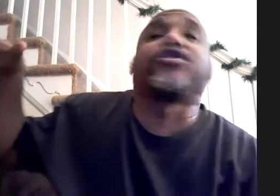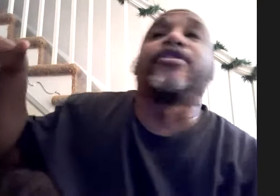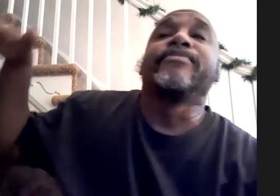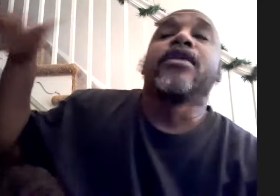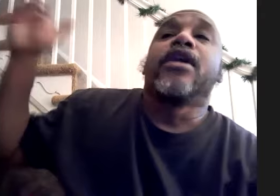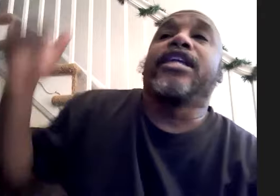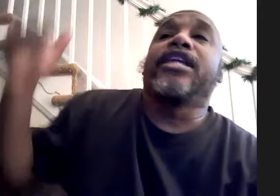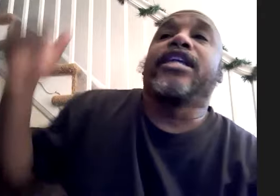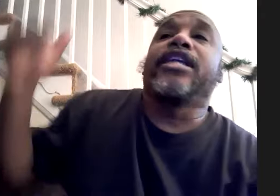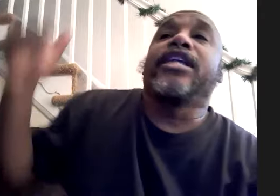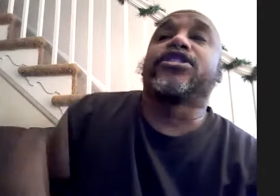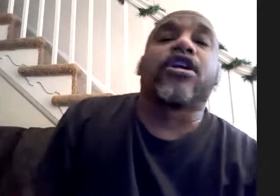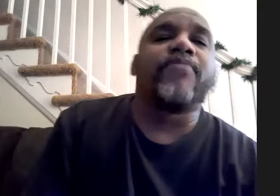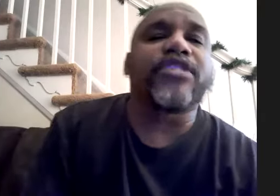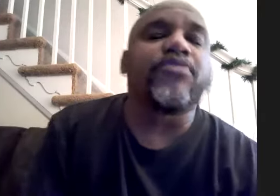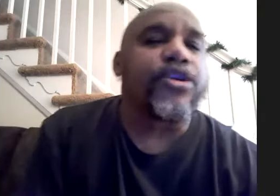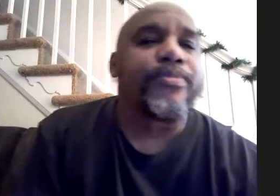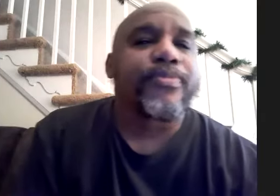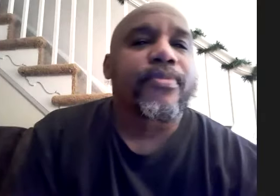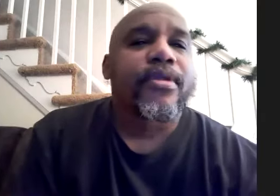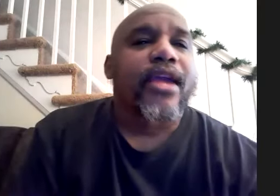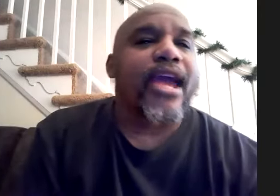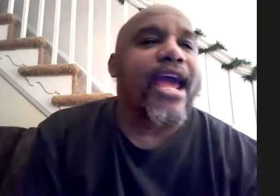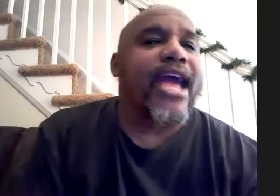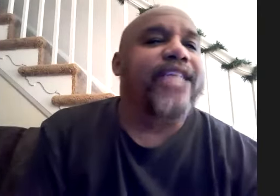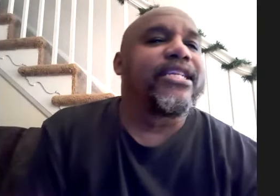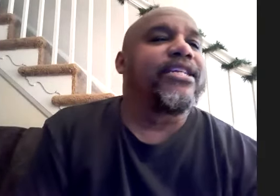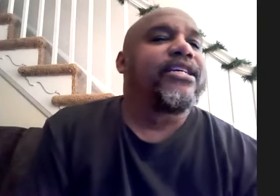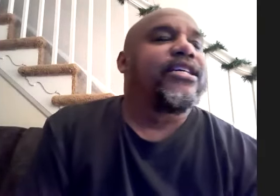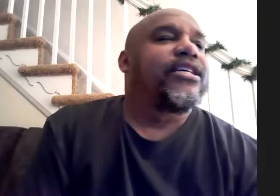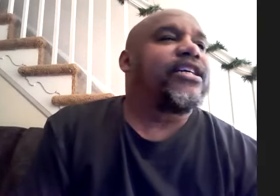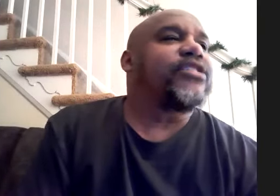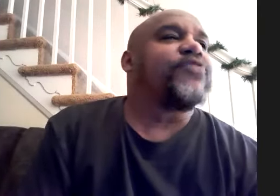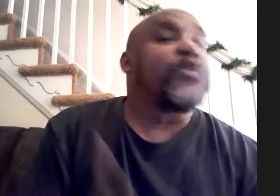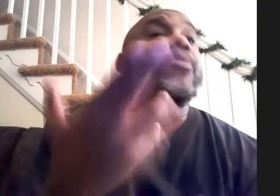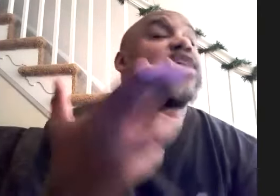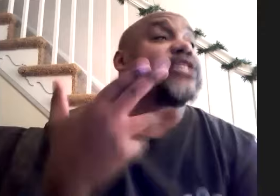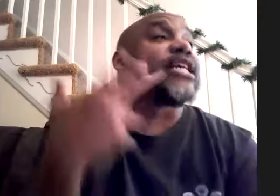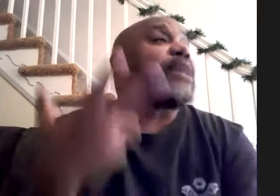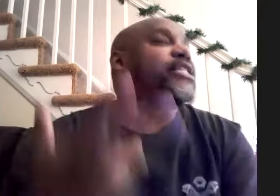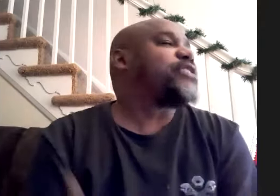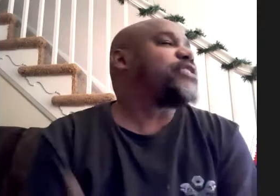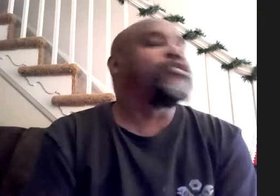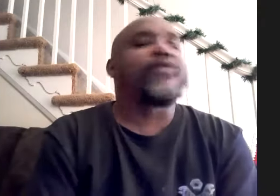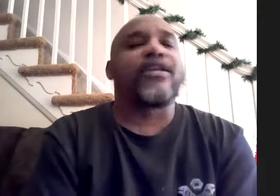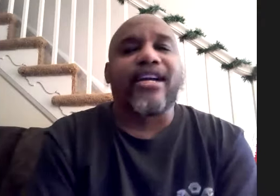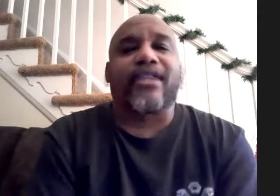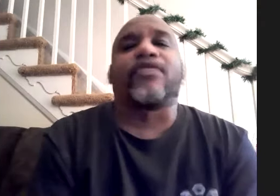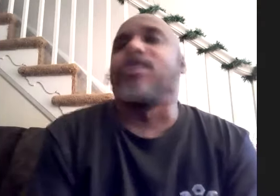and he did a song called misdemeanor and and the part that got my attention was uh well the